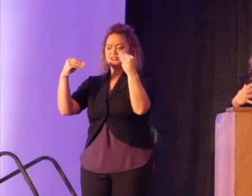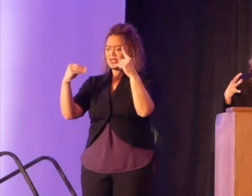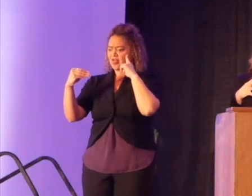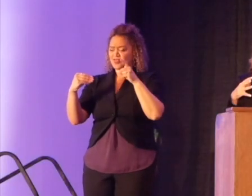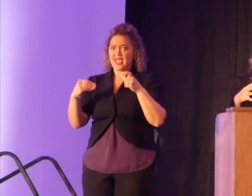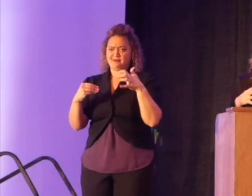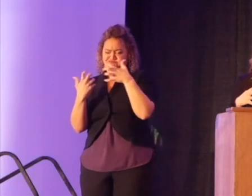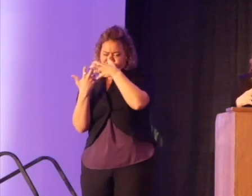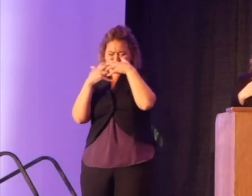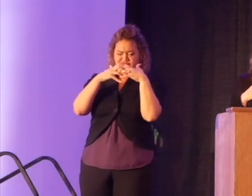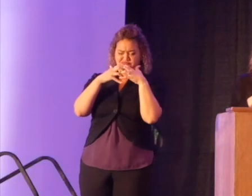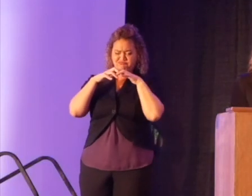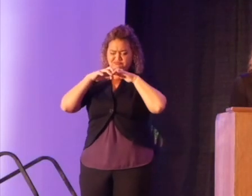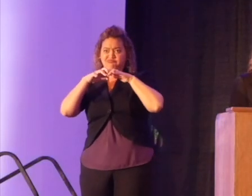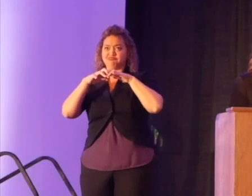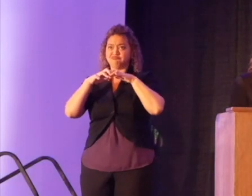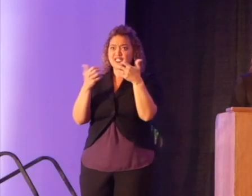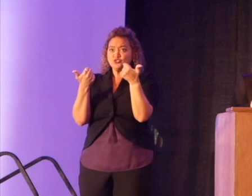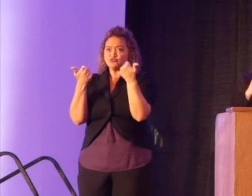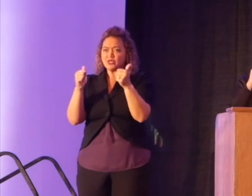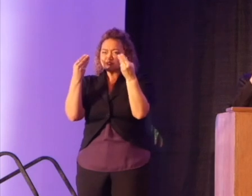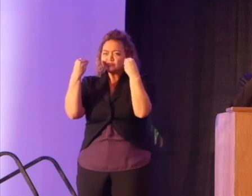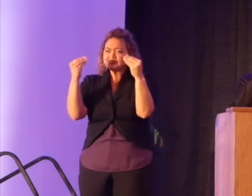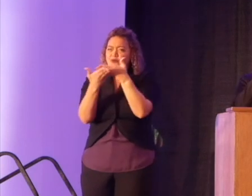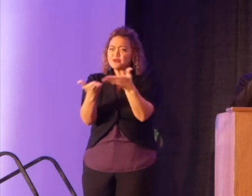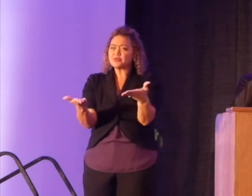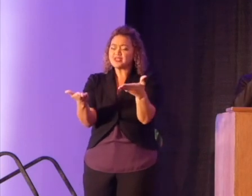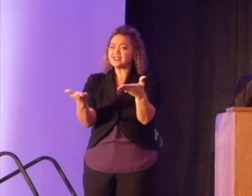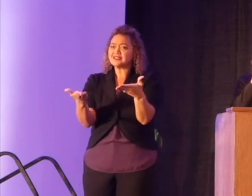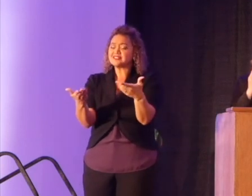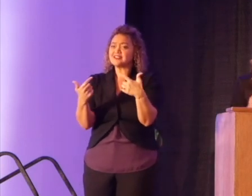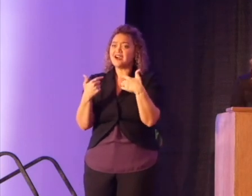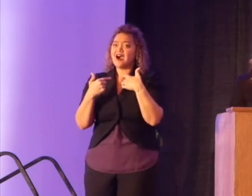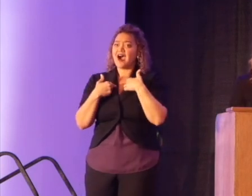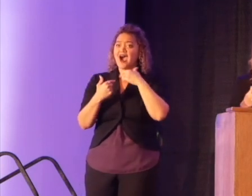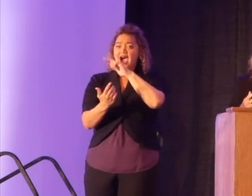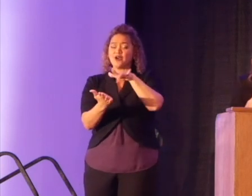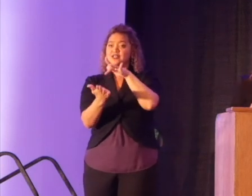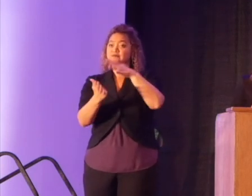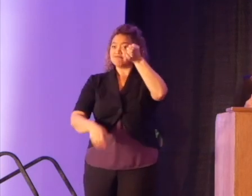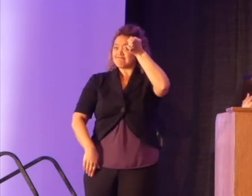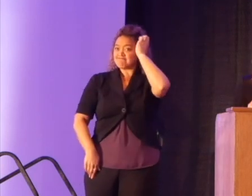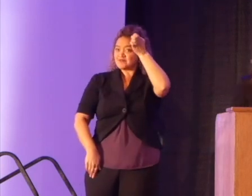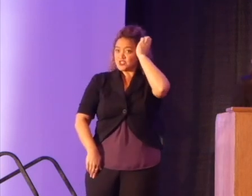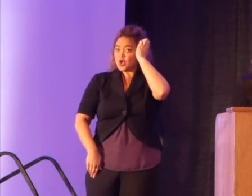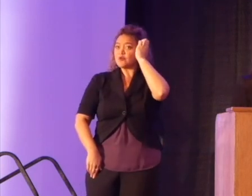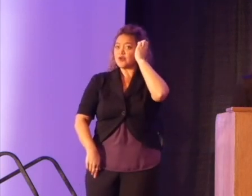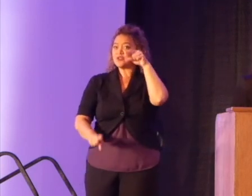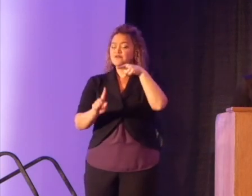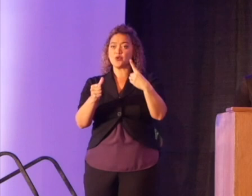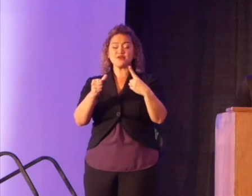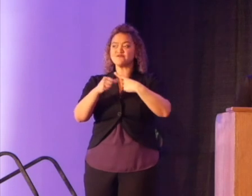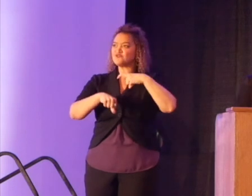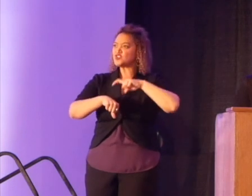space cramped together to sell their wares. I was in the heart of Ethiopia's Mercado in Addis Ababa for